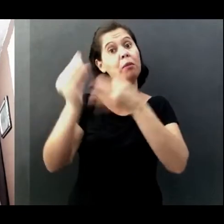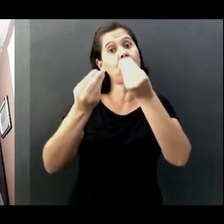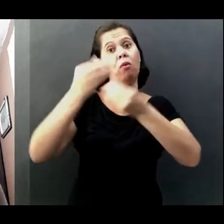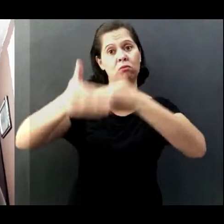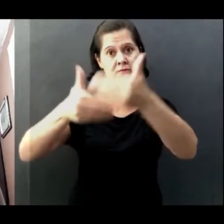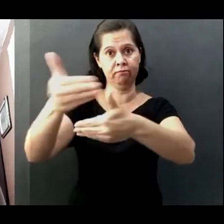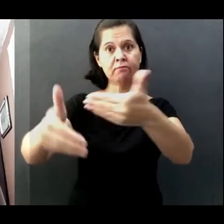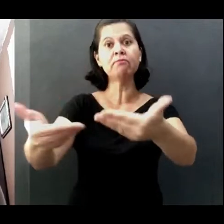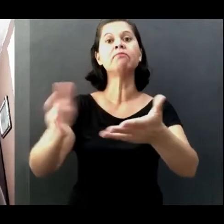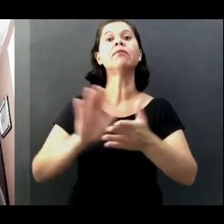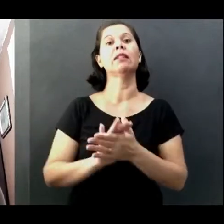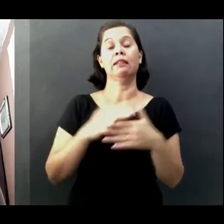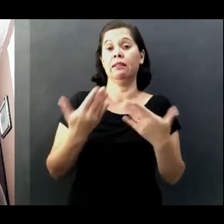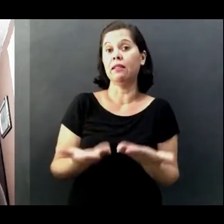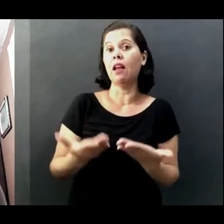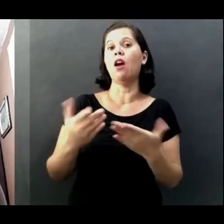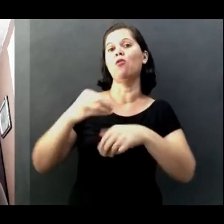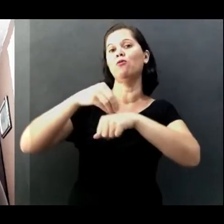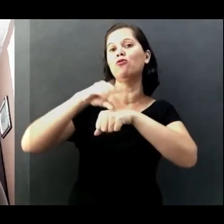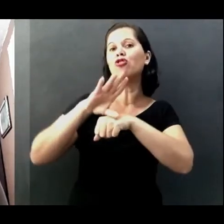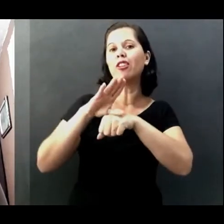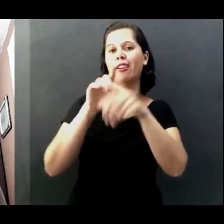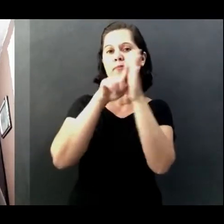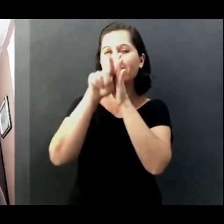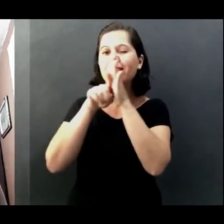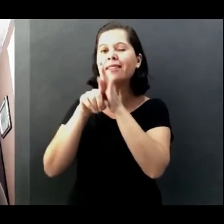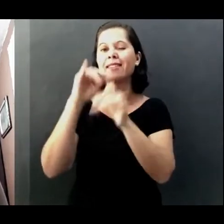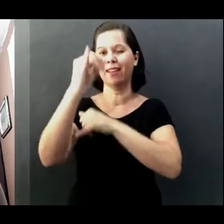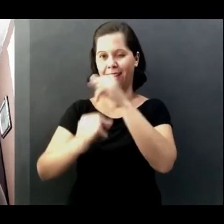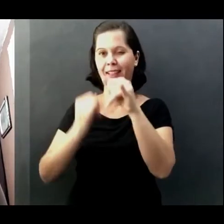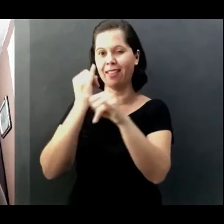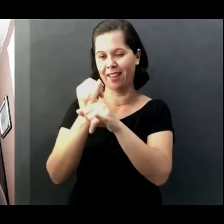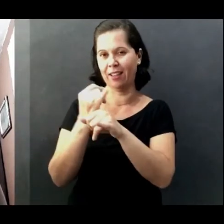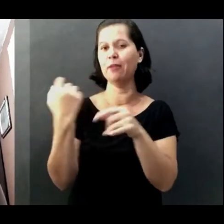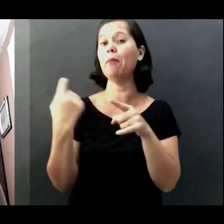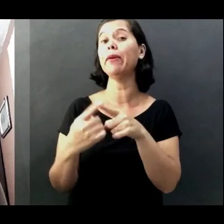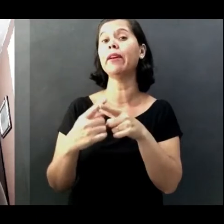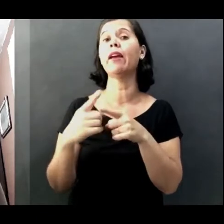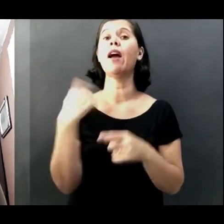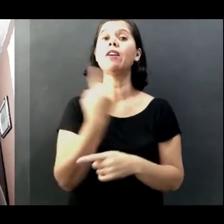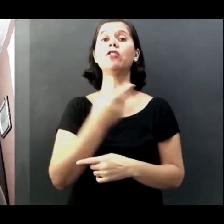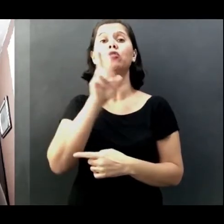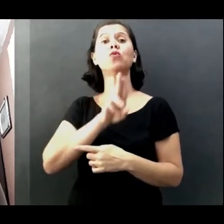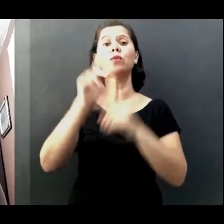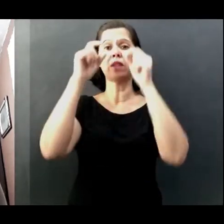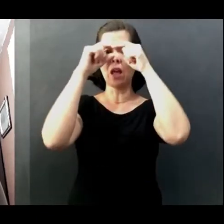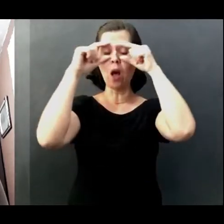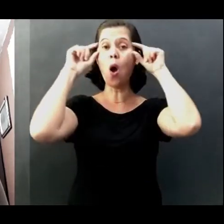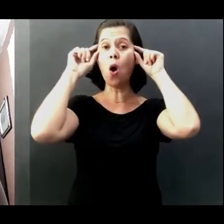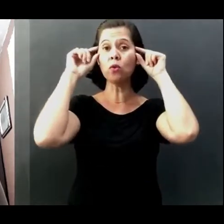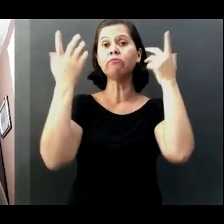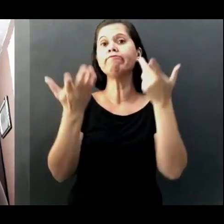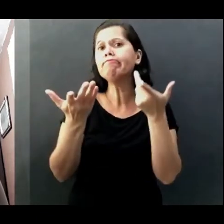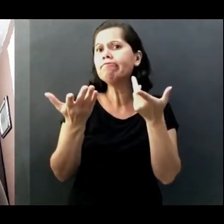I got some internet tips because you know. If you wear glasses and just put the mask on,